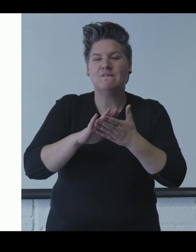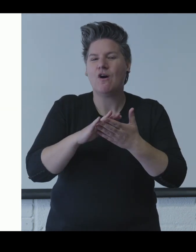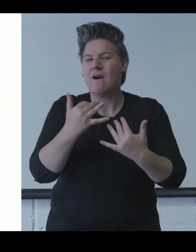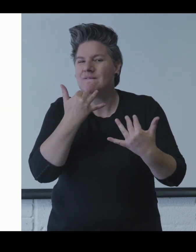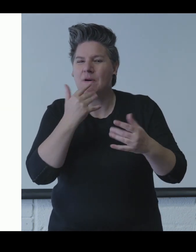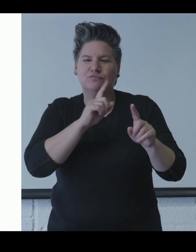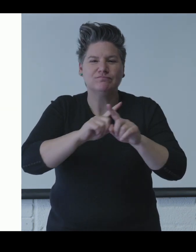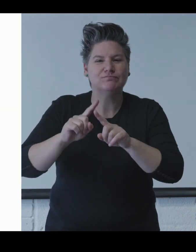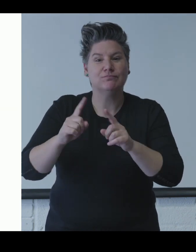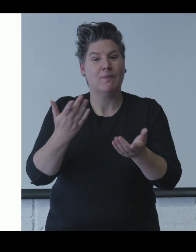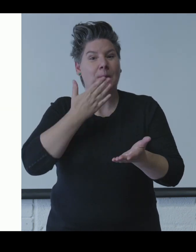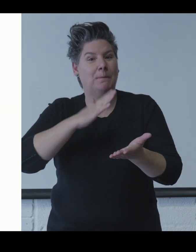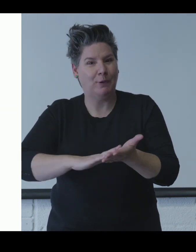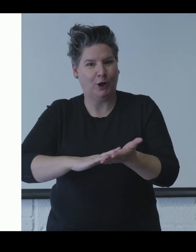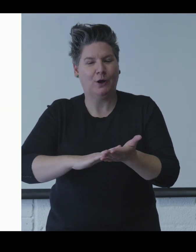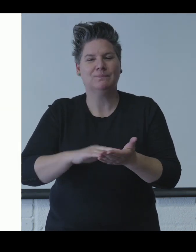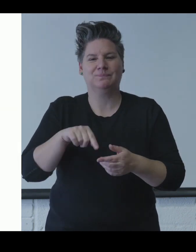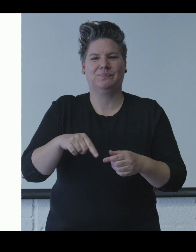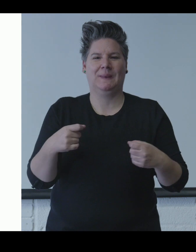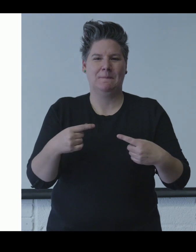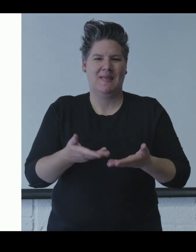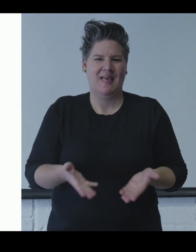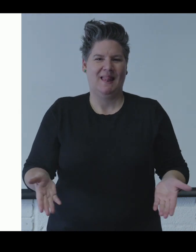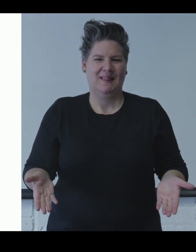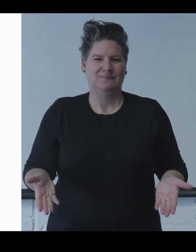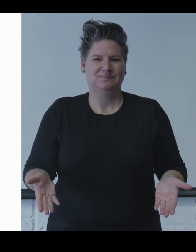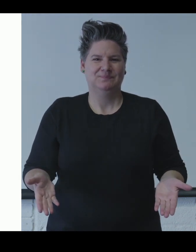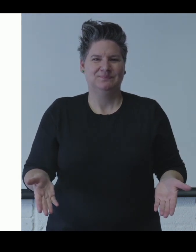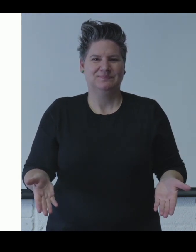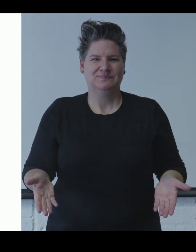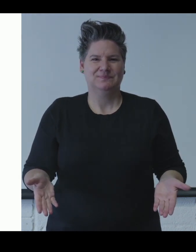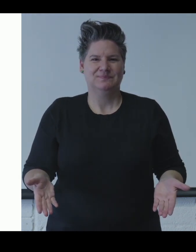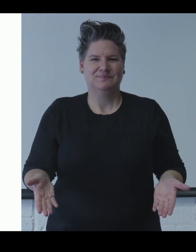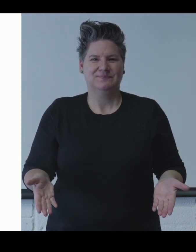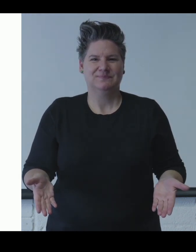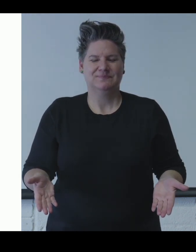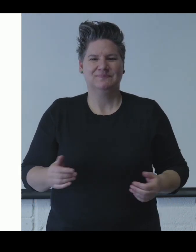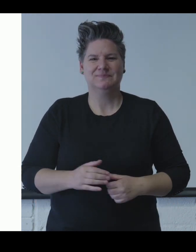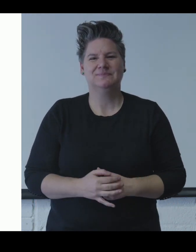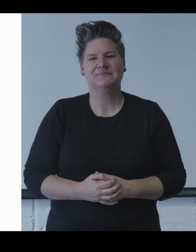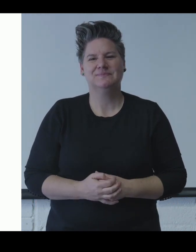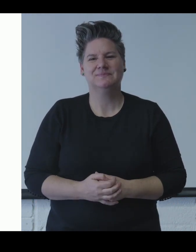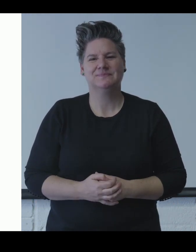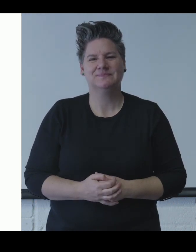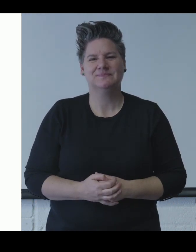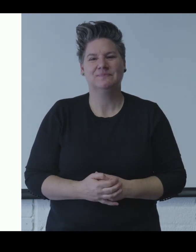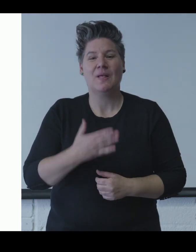or you can email us with general enquiries and bookings at www.firstderrybluecoatschool.com